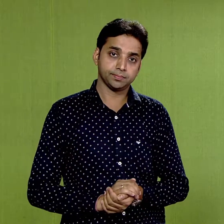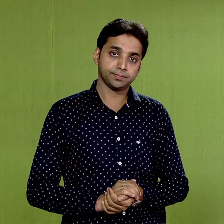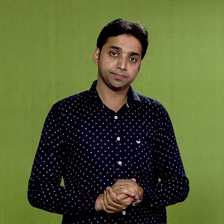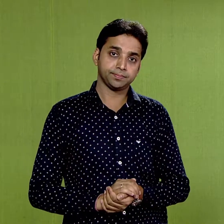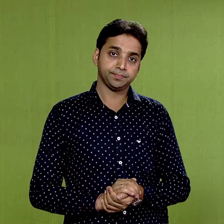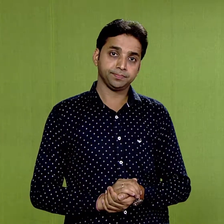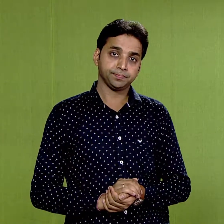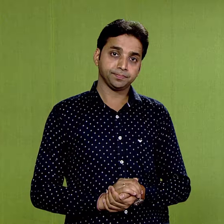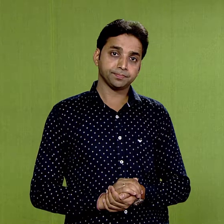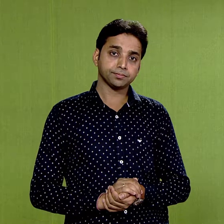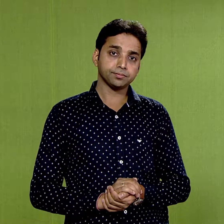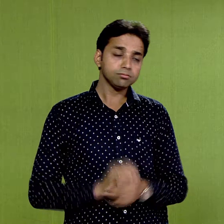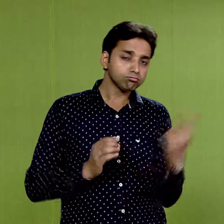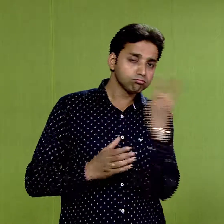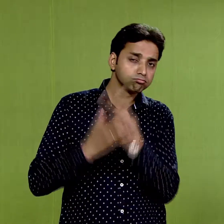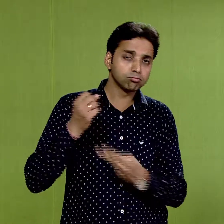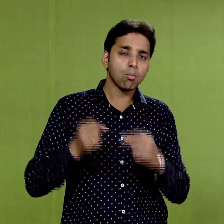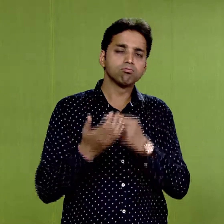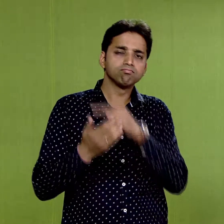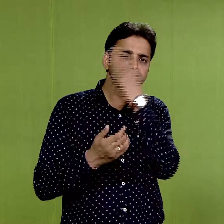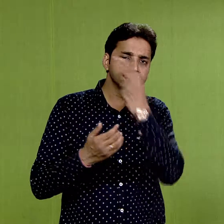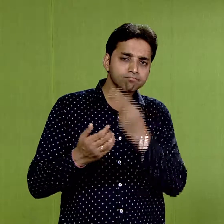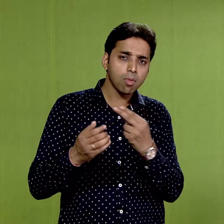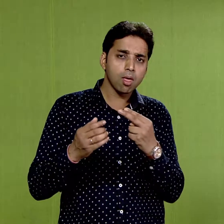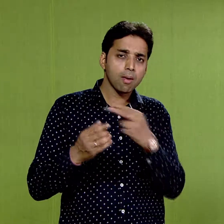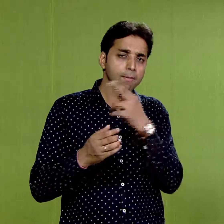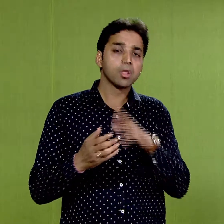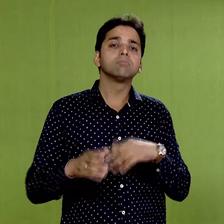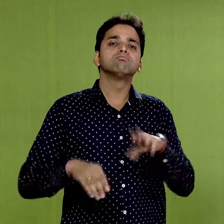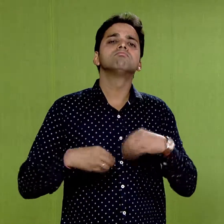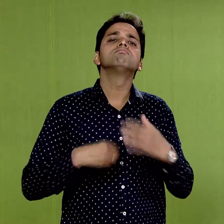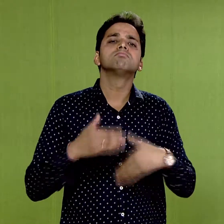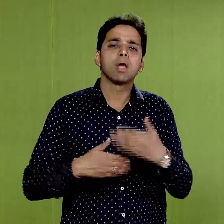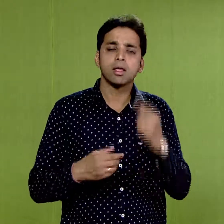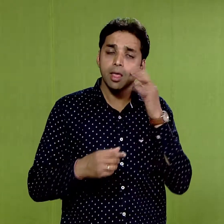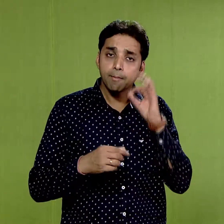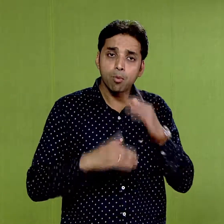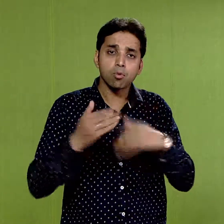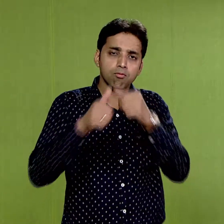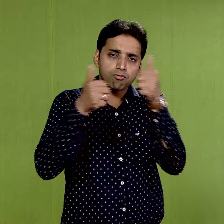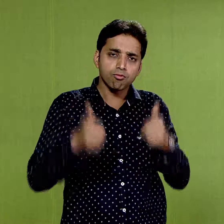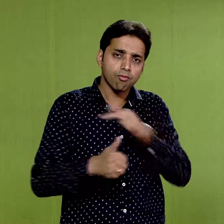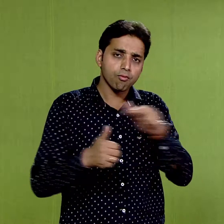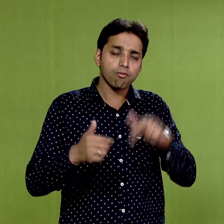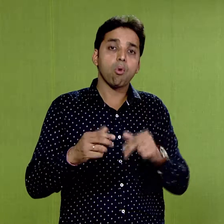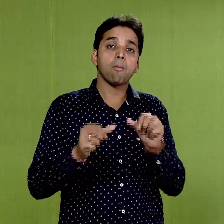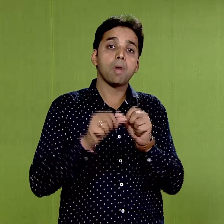Both these paintings were considered as an important form of artistic expression.